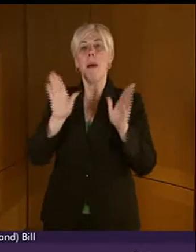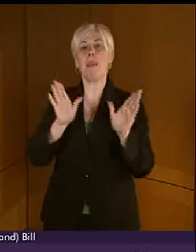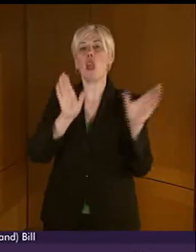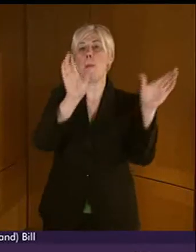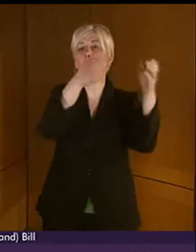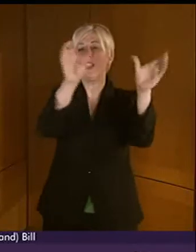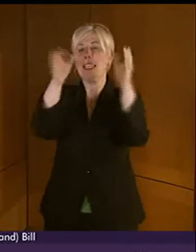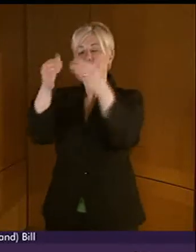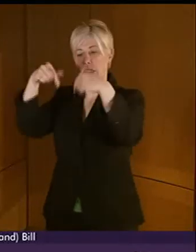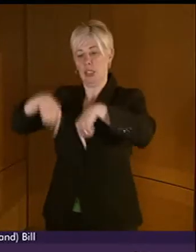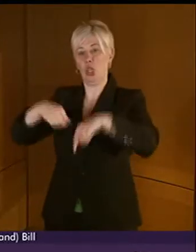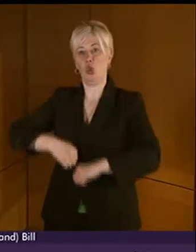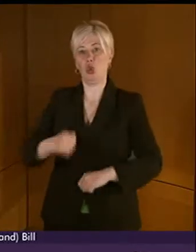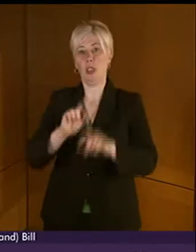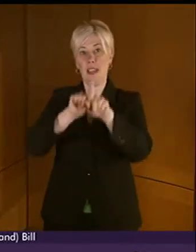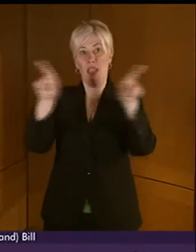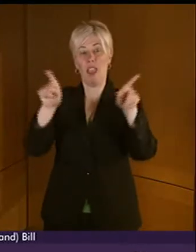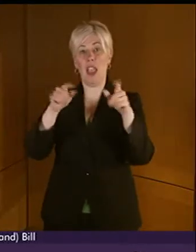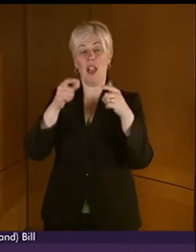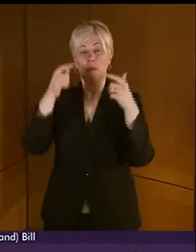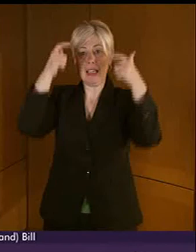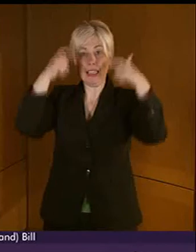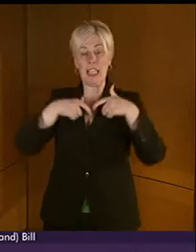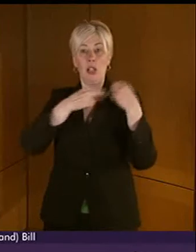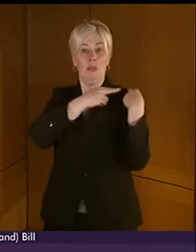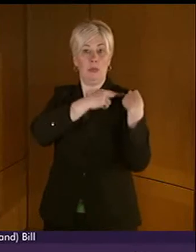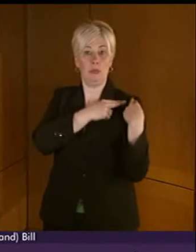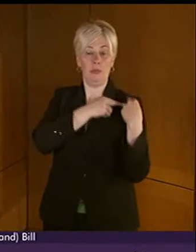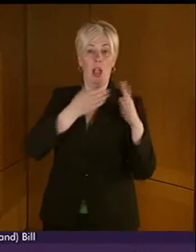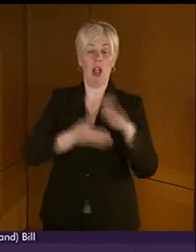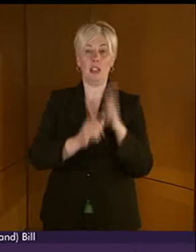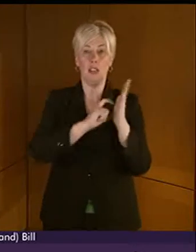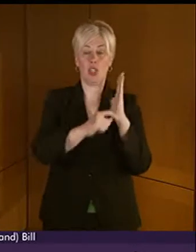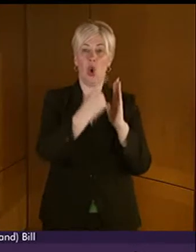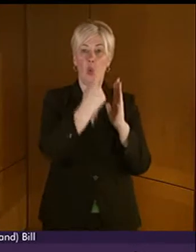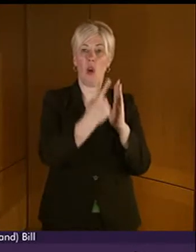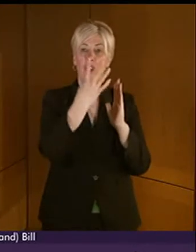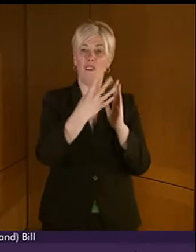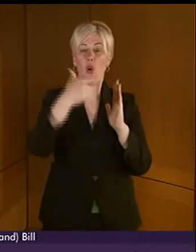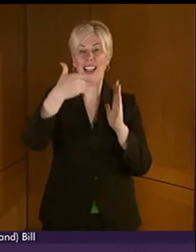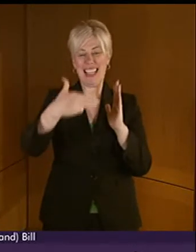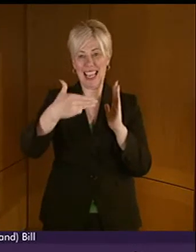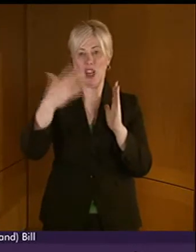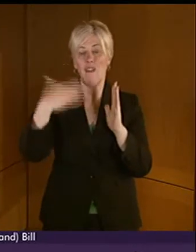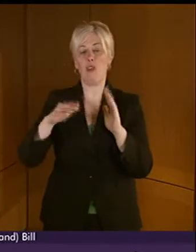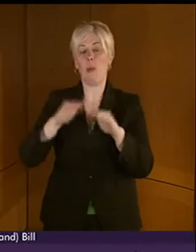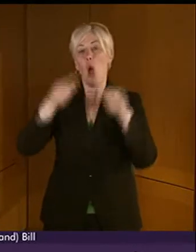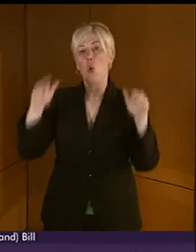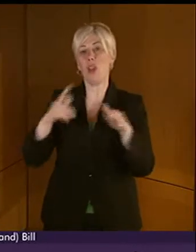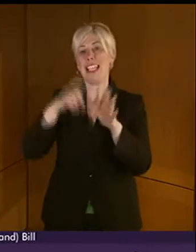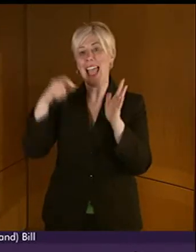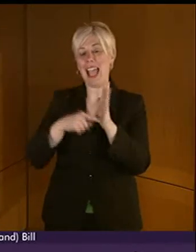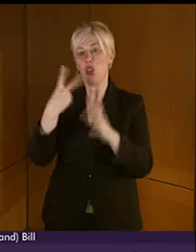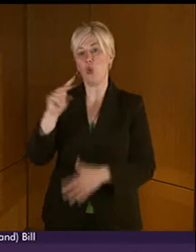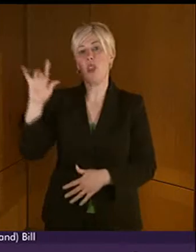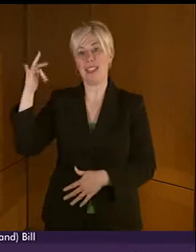also have a legal obligation under Section 149 of the Equality Act 2010, the public